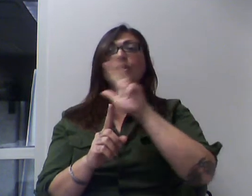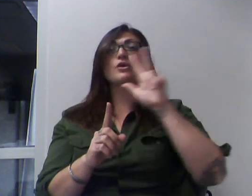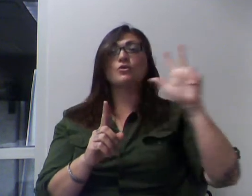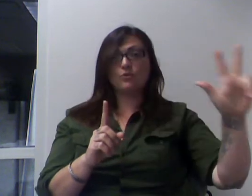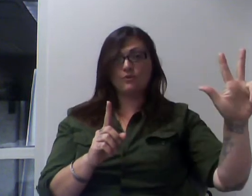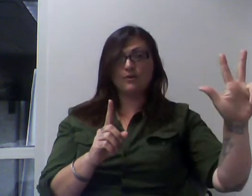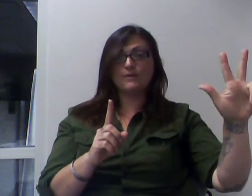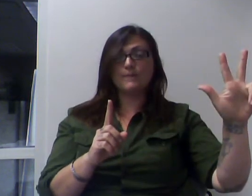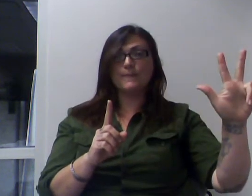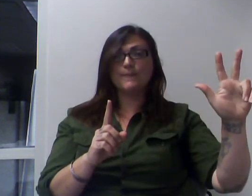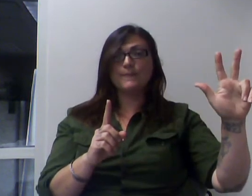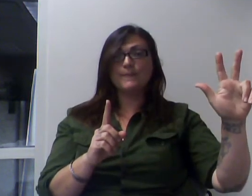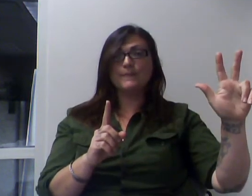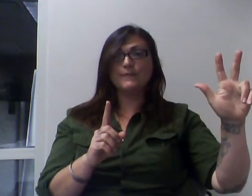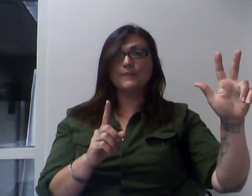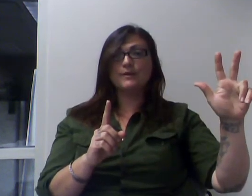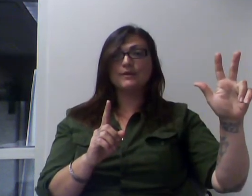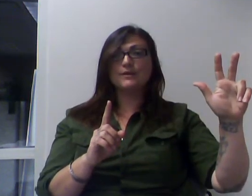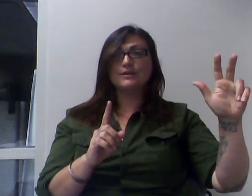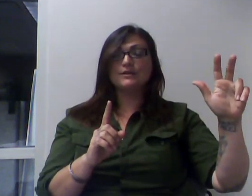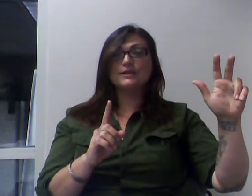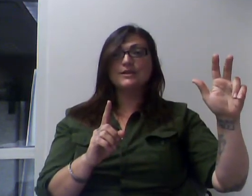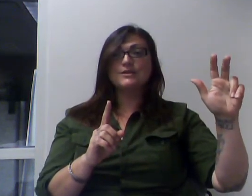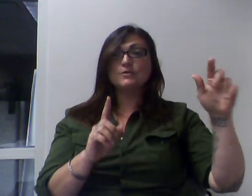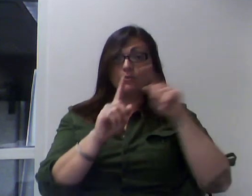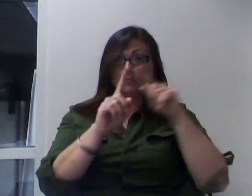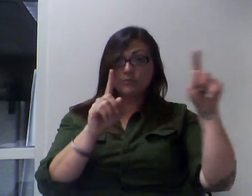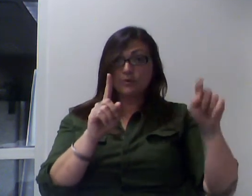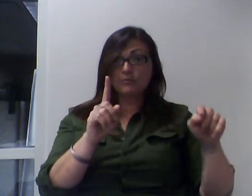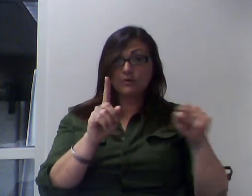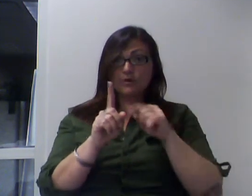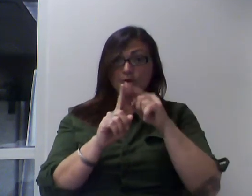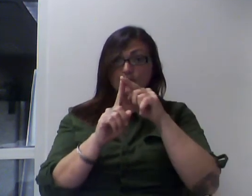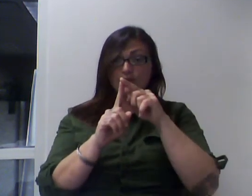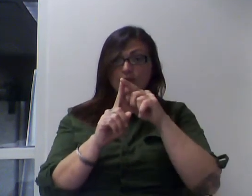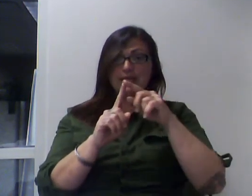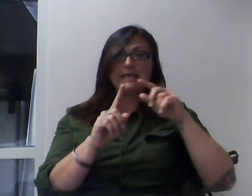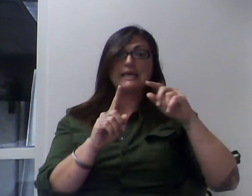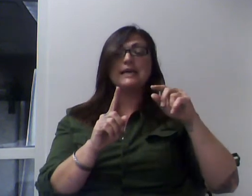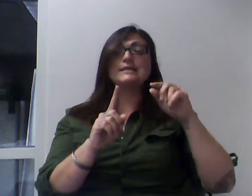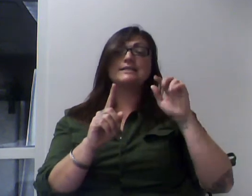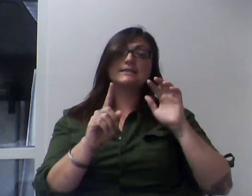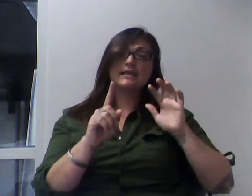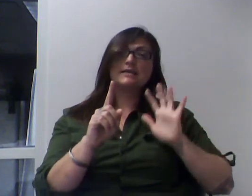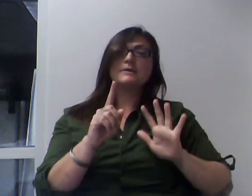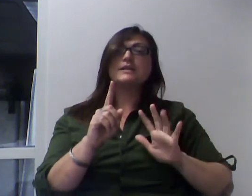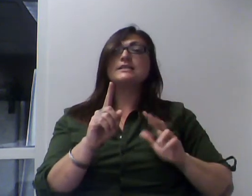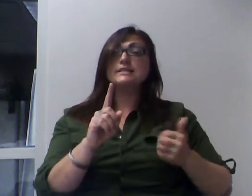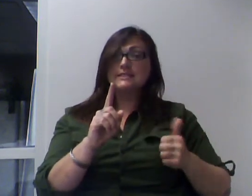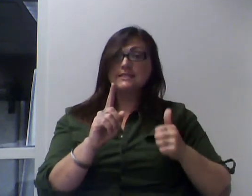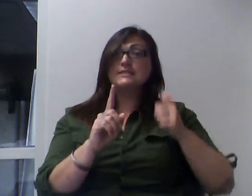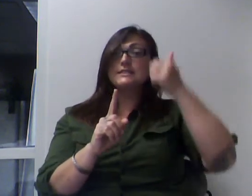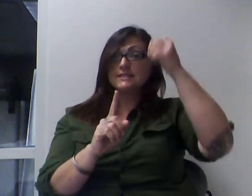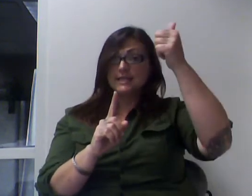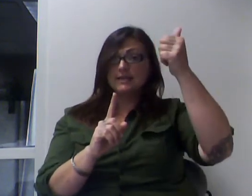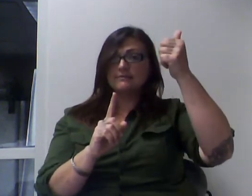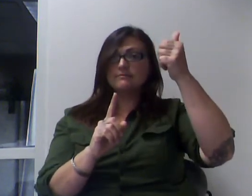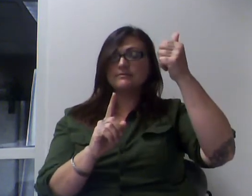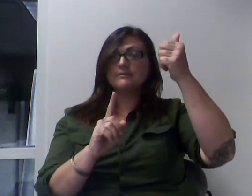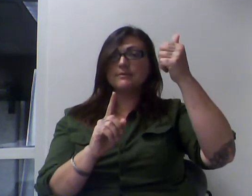So, the perimeter becomes 10 feet plus 6 feet. And since